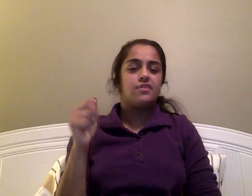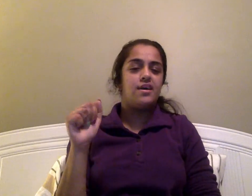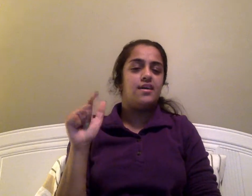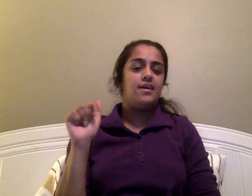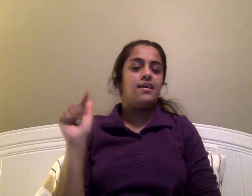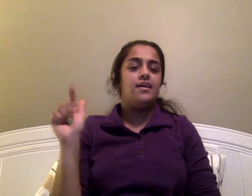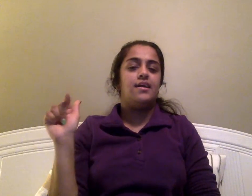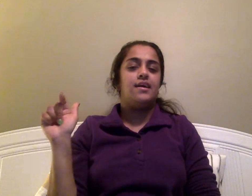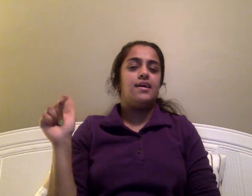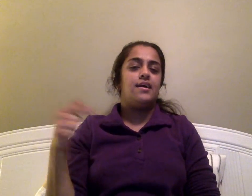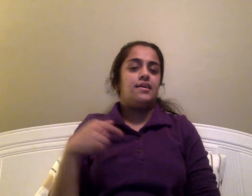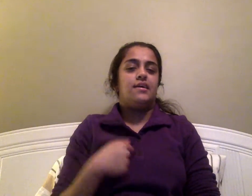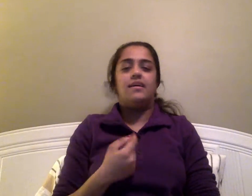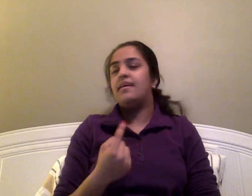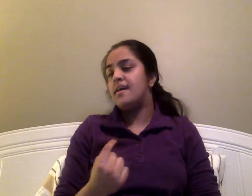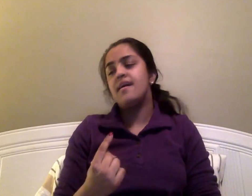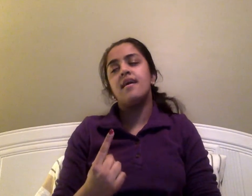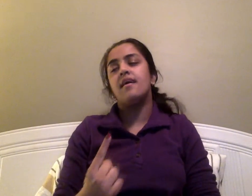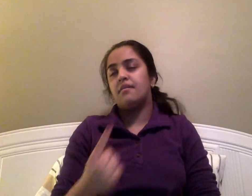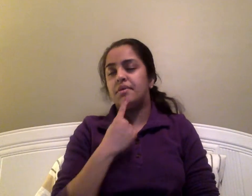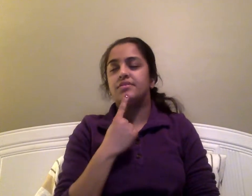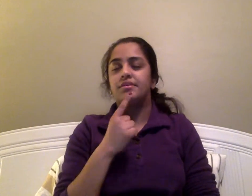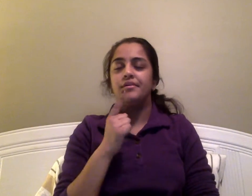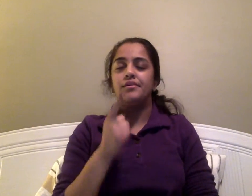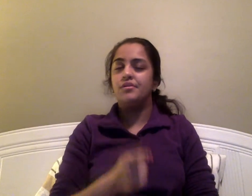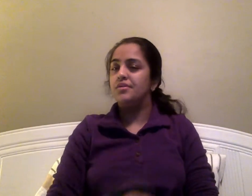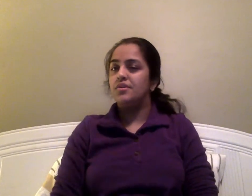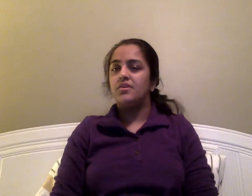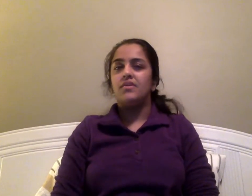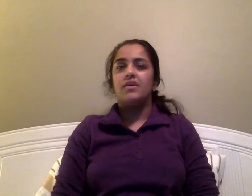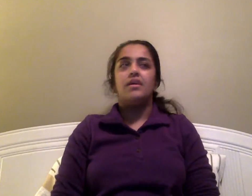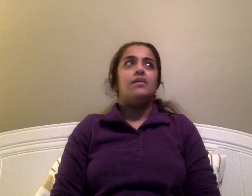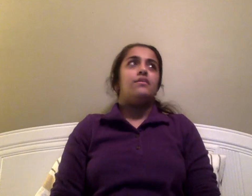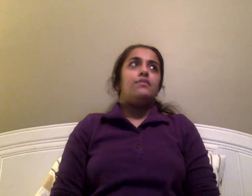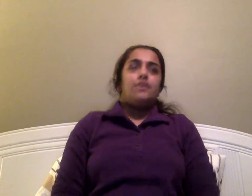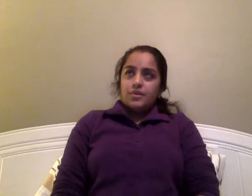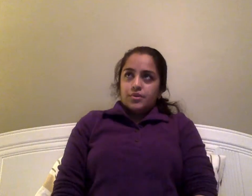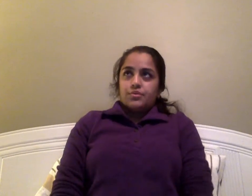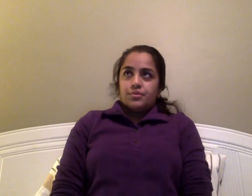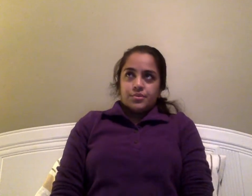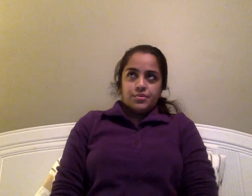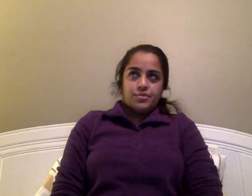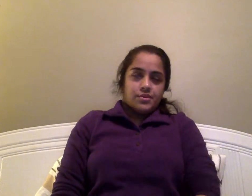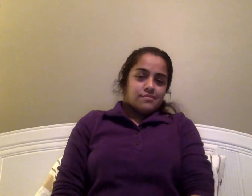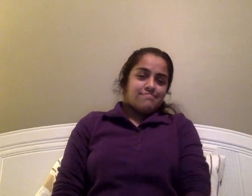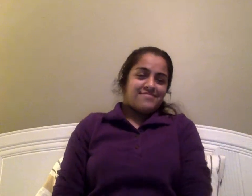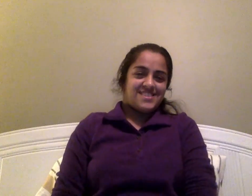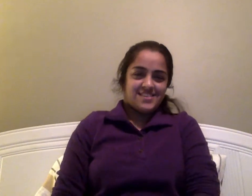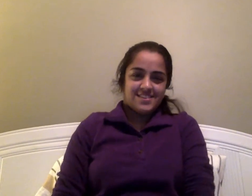-la-la, I miss you, I miss you, I